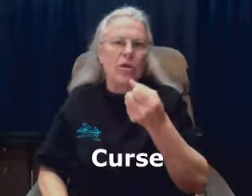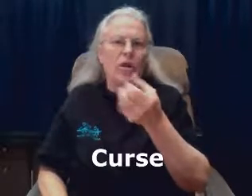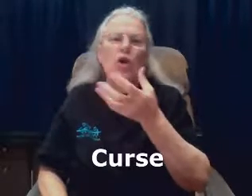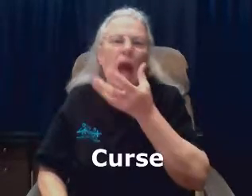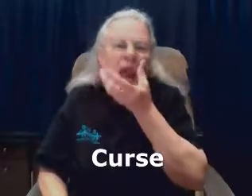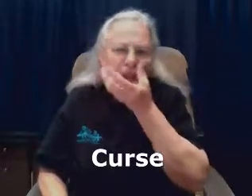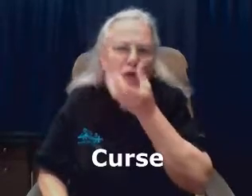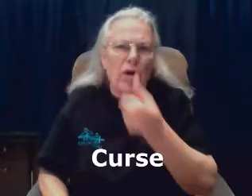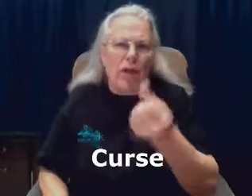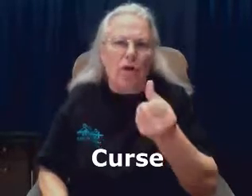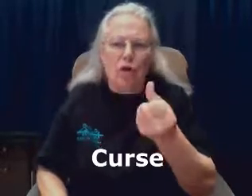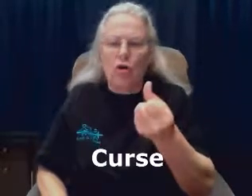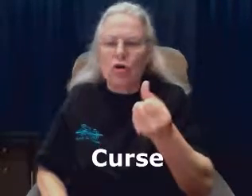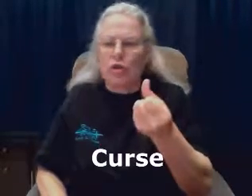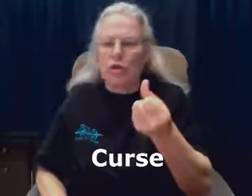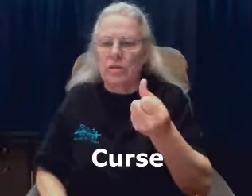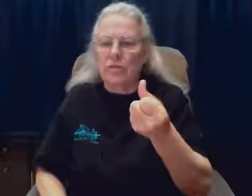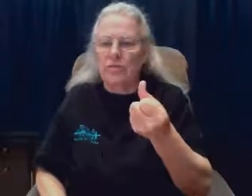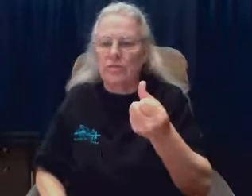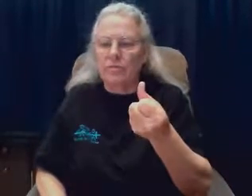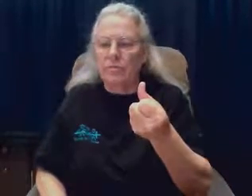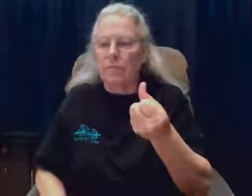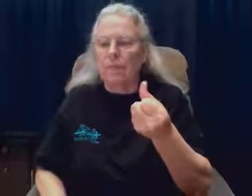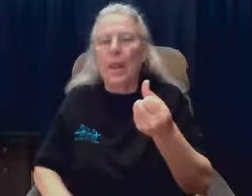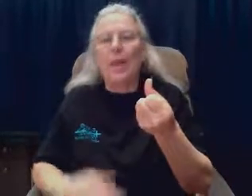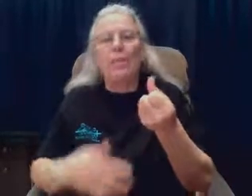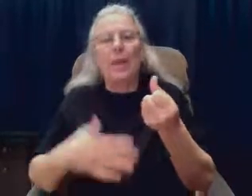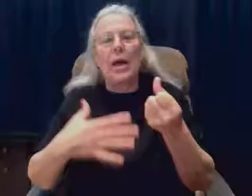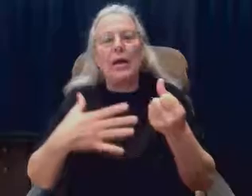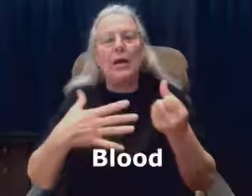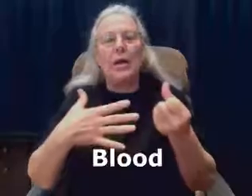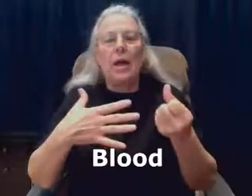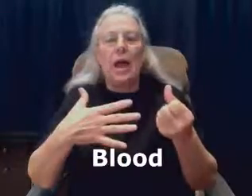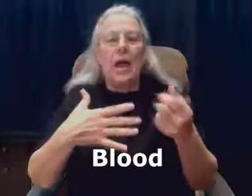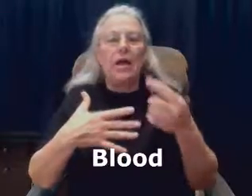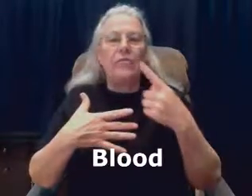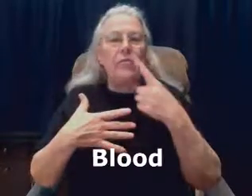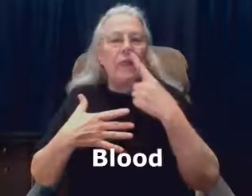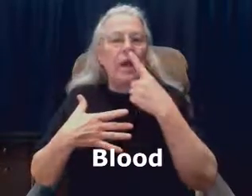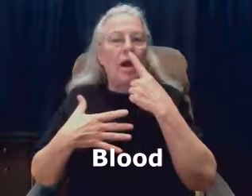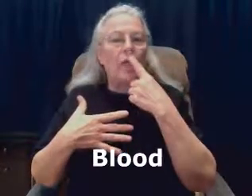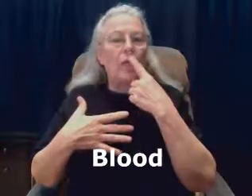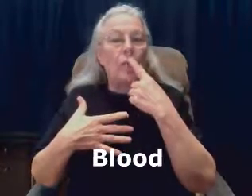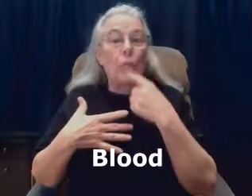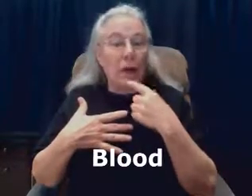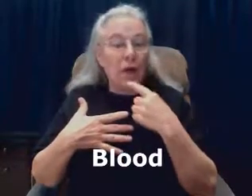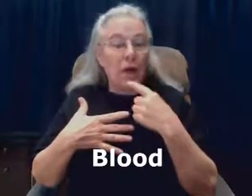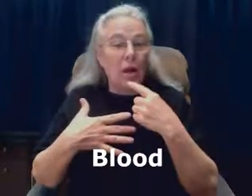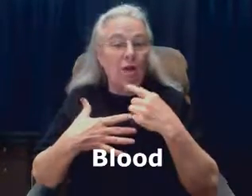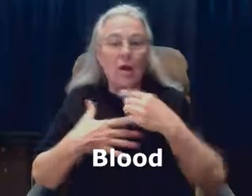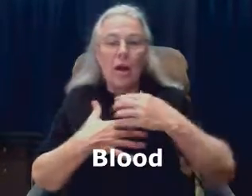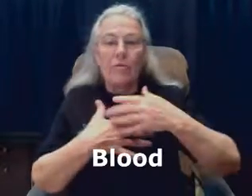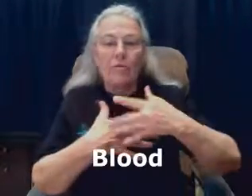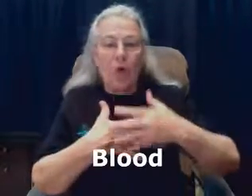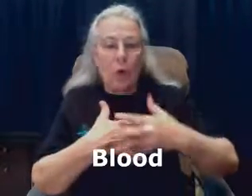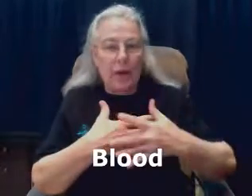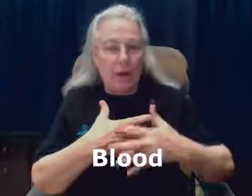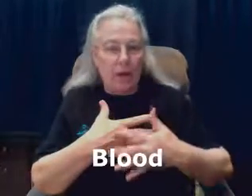angry. Curse. Blood, and if you think of the red color flowing down